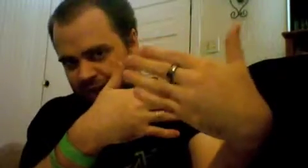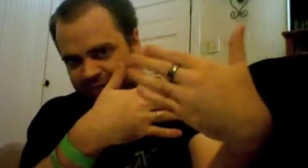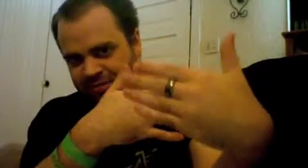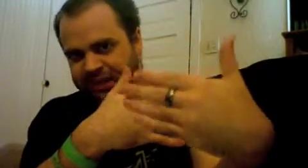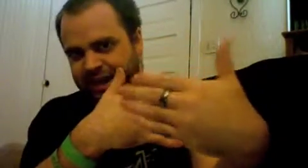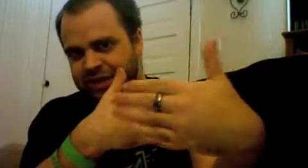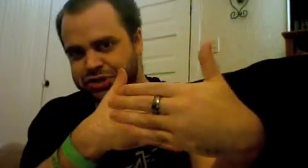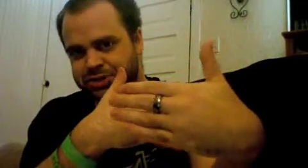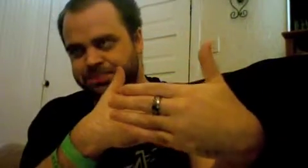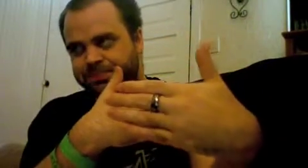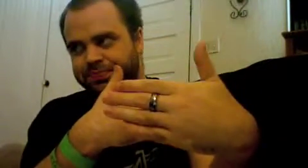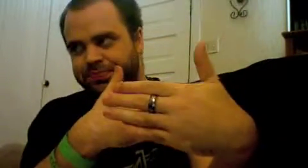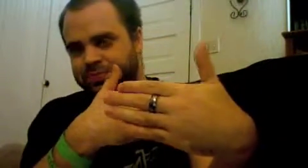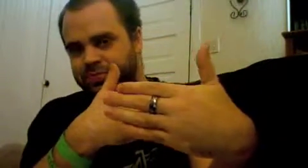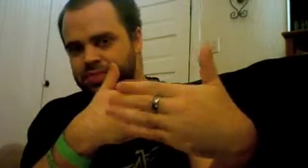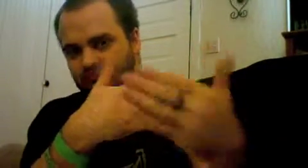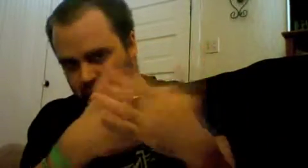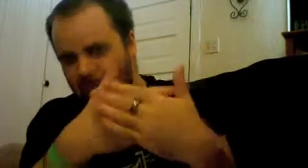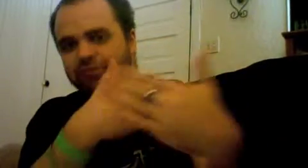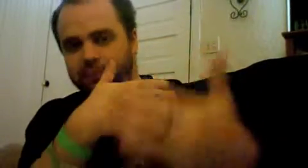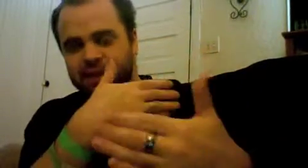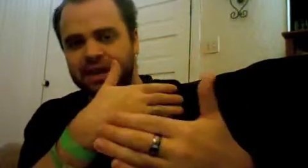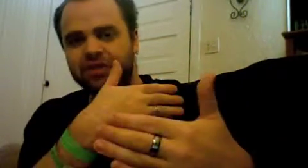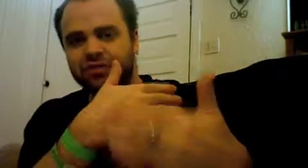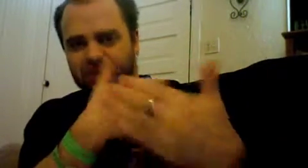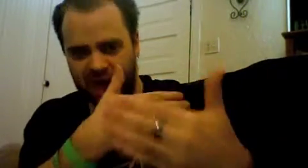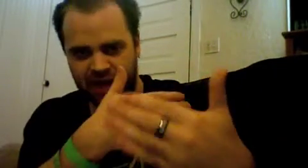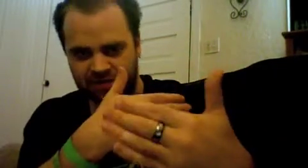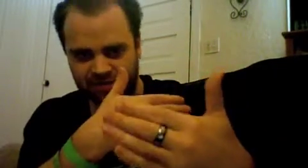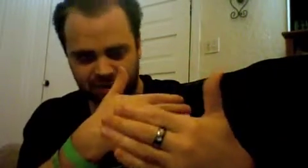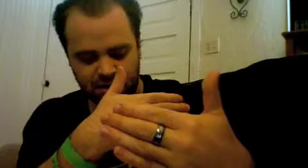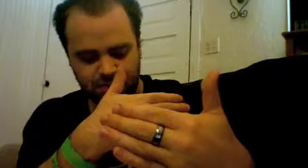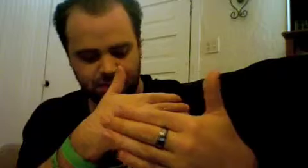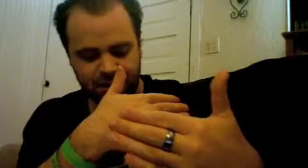reconciliation you have a mediation yes but